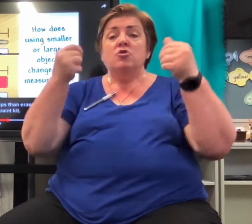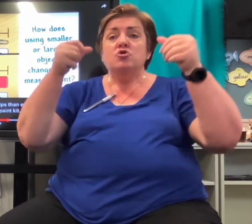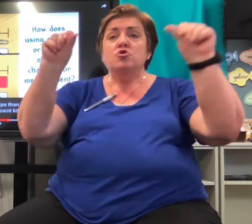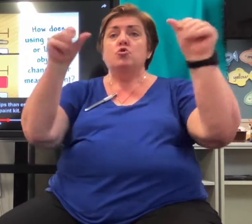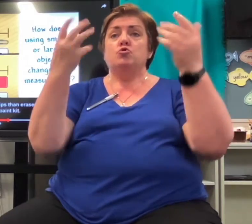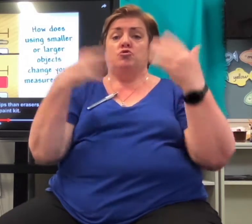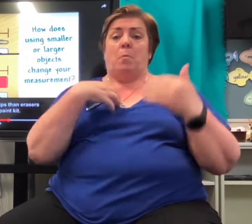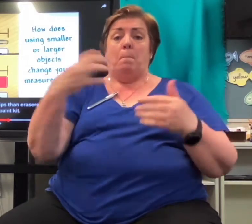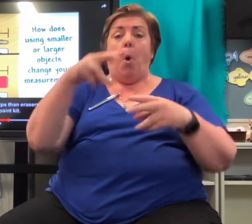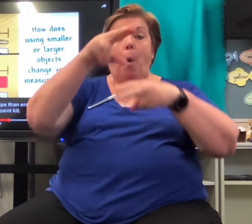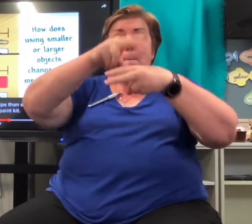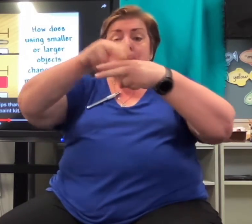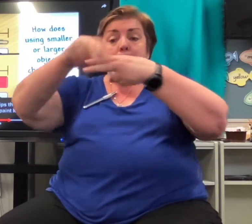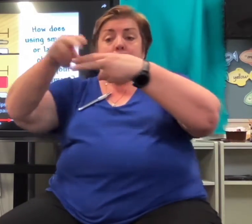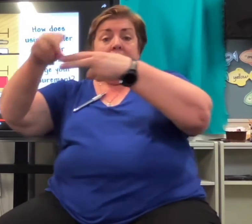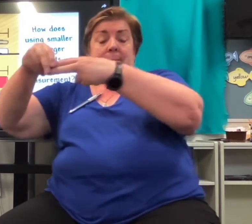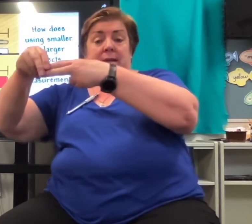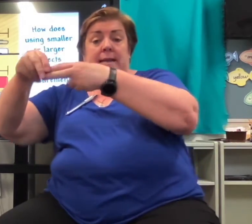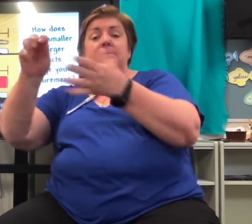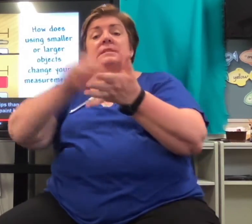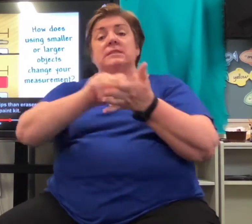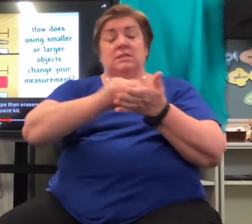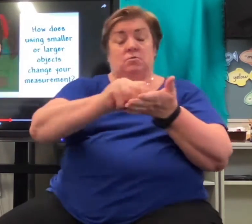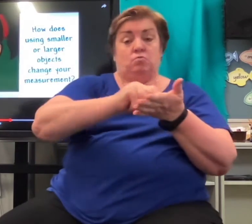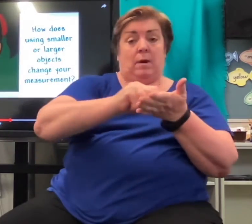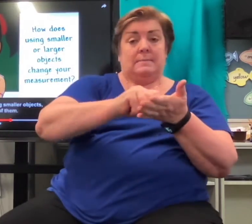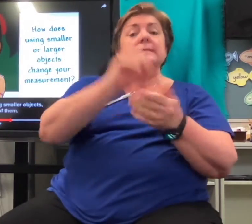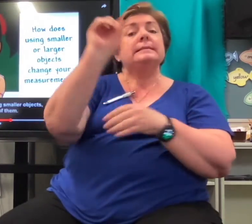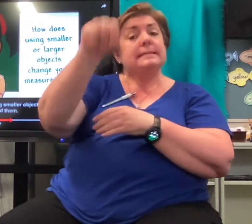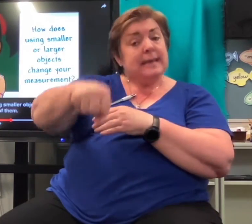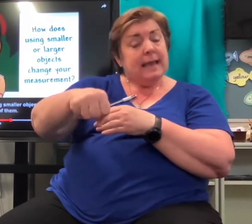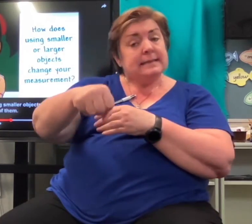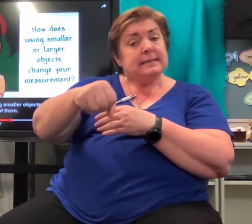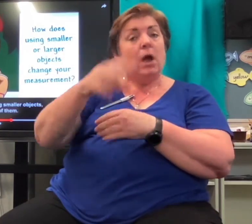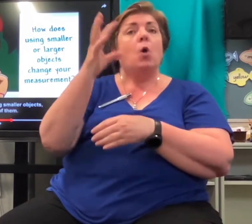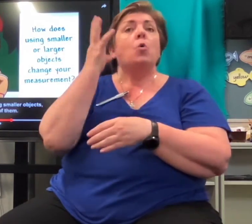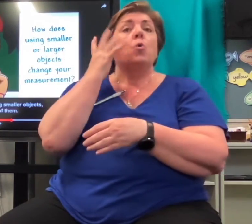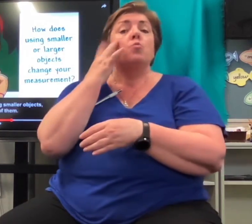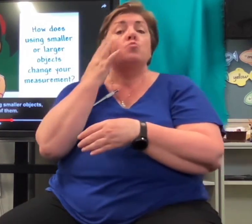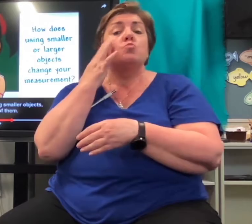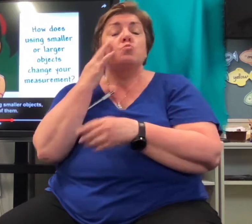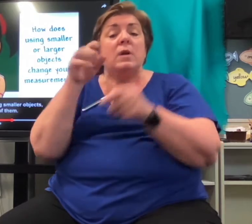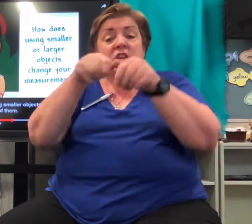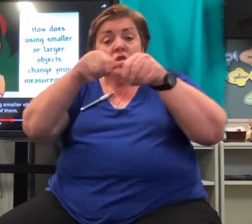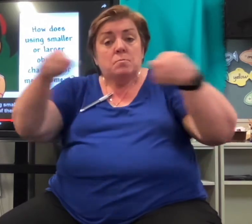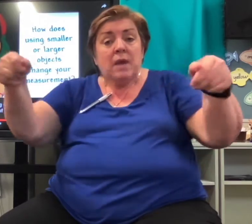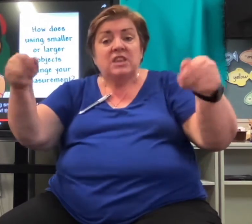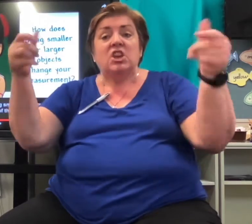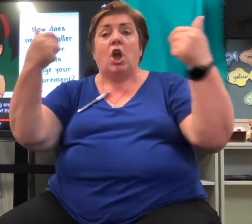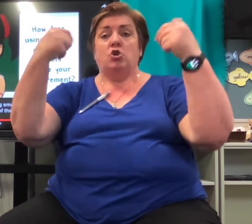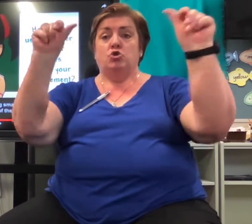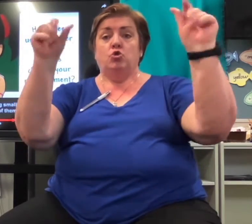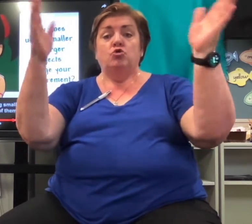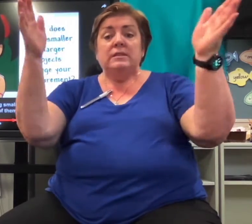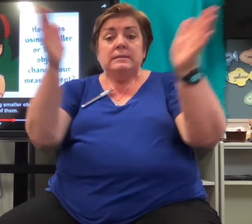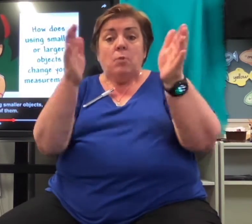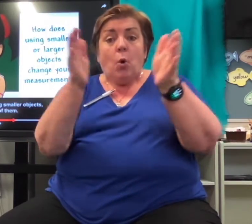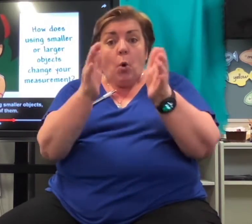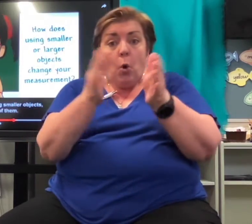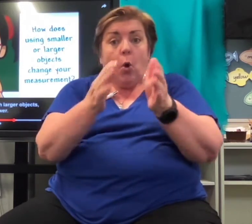erasers to measure the paint kit. When you measure using smaller objects, you use more of them. When you